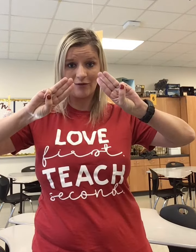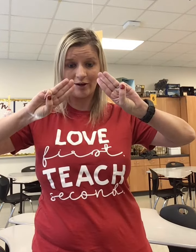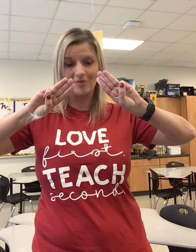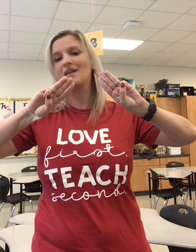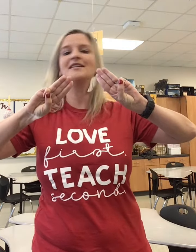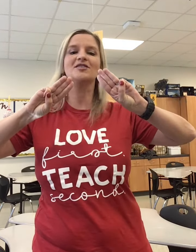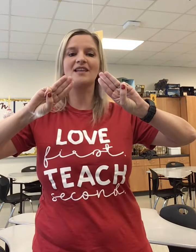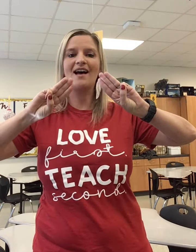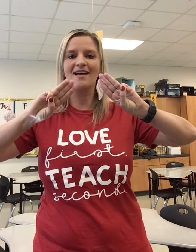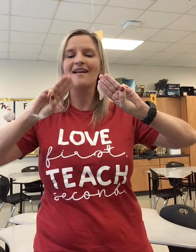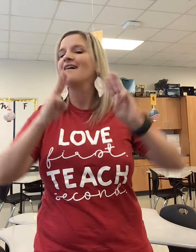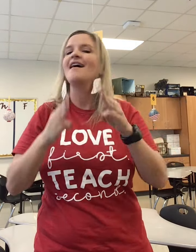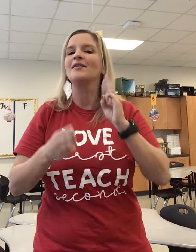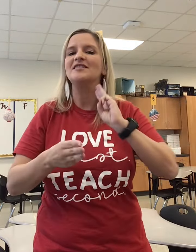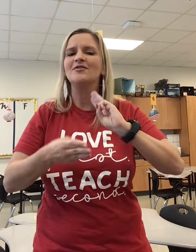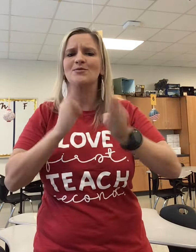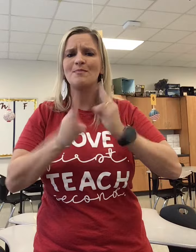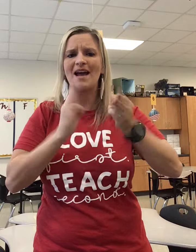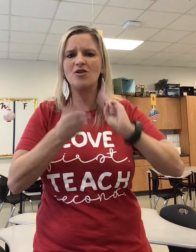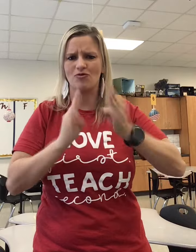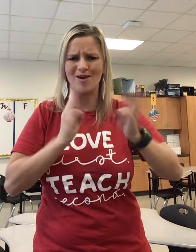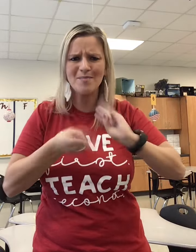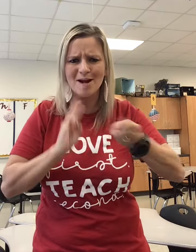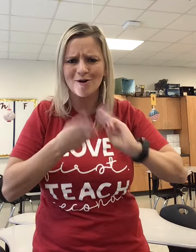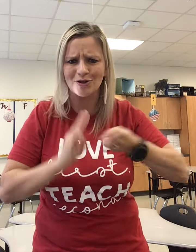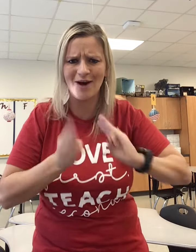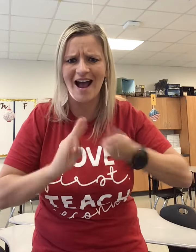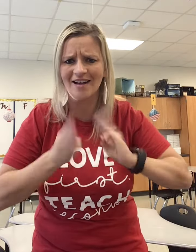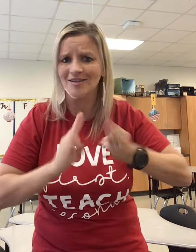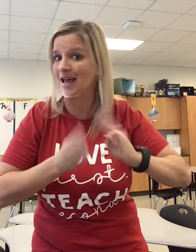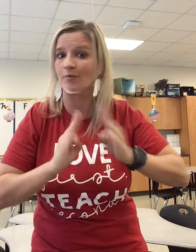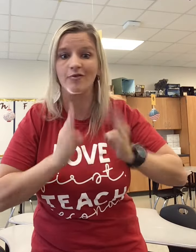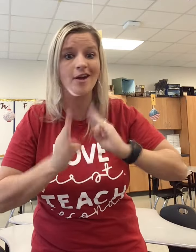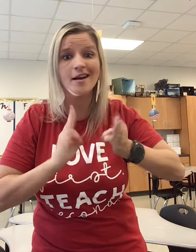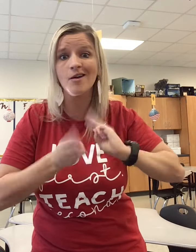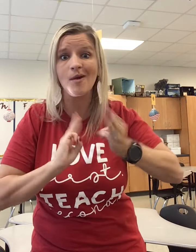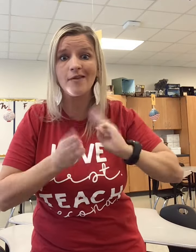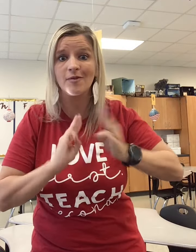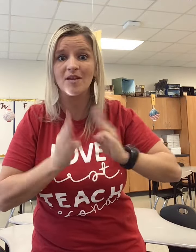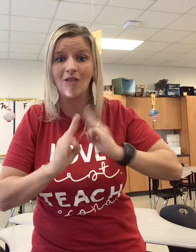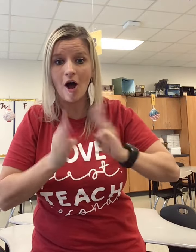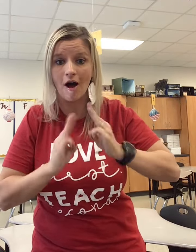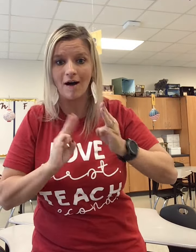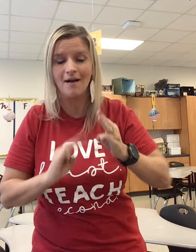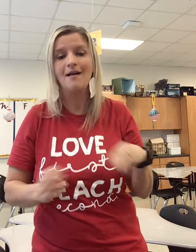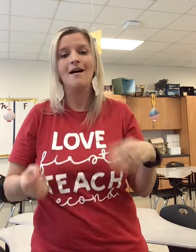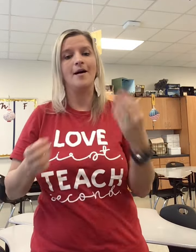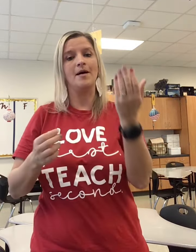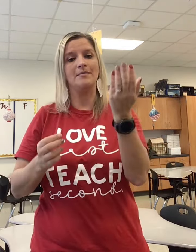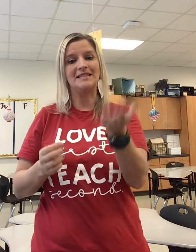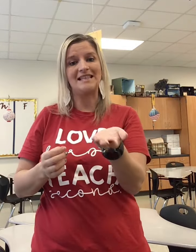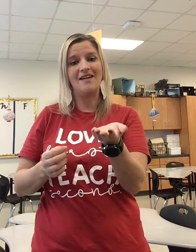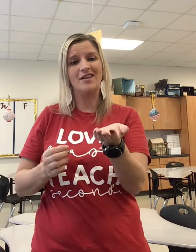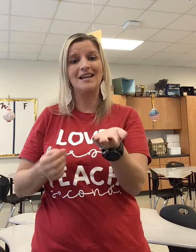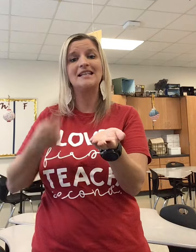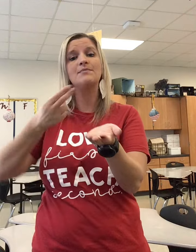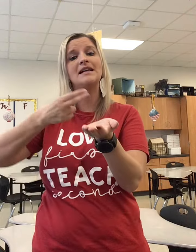fingers on each side, deals with my criminal trials. I'm running away from the law. Amendment 7 is my